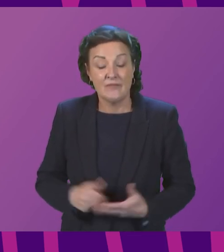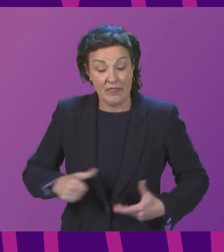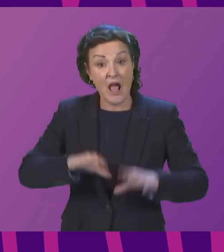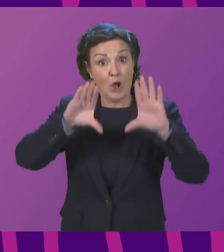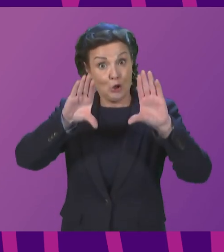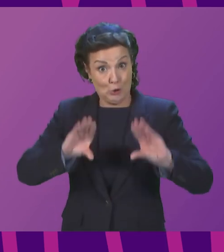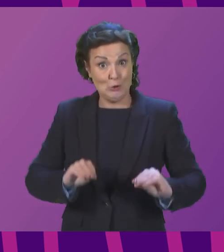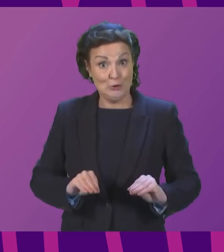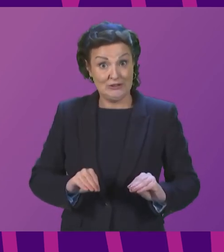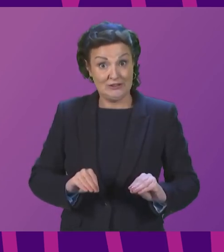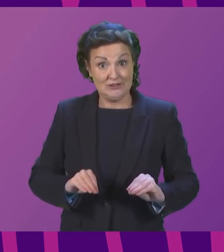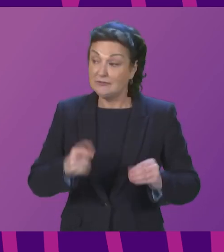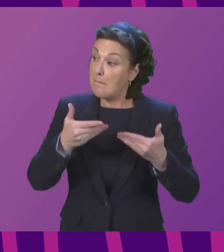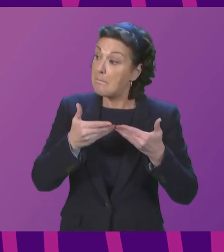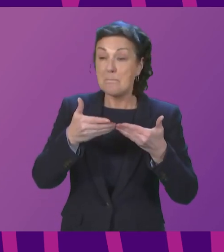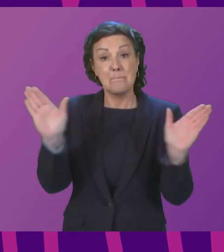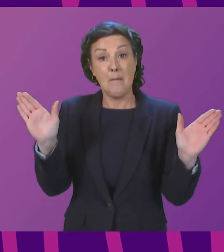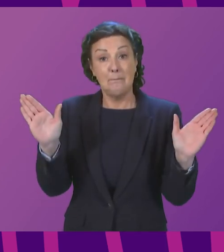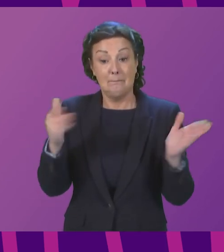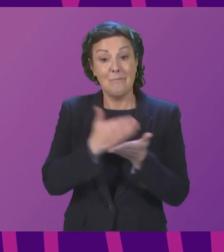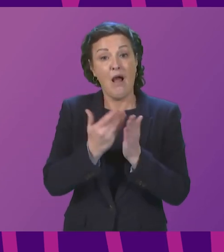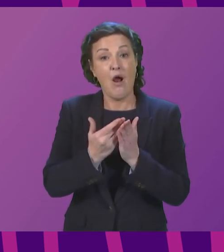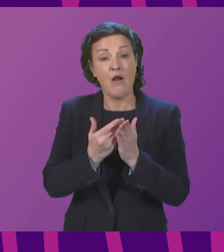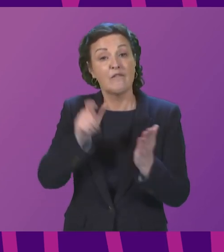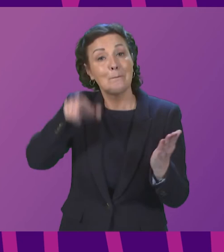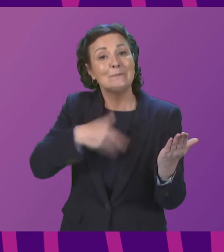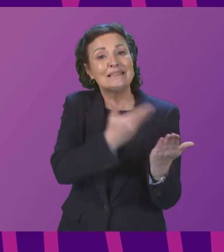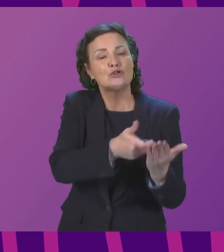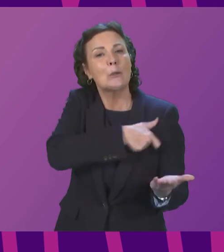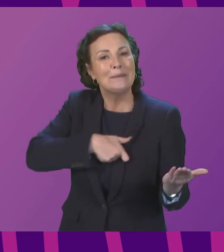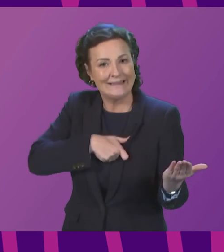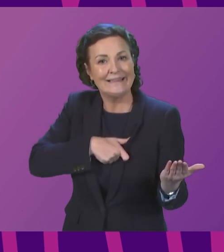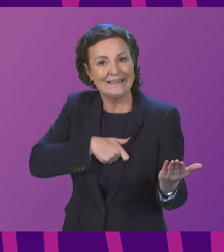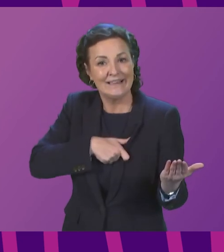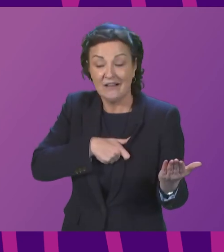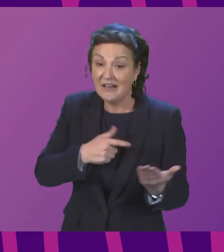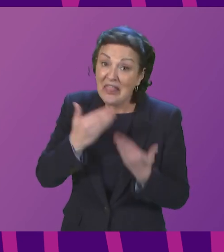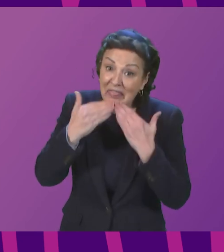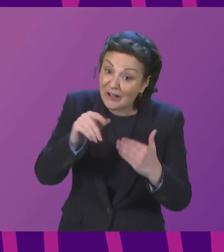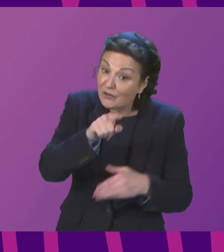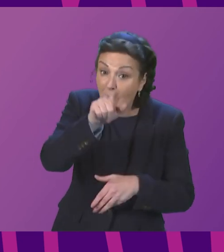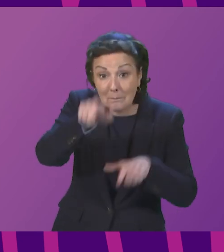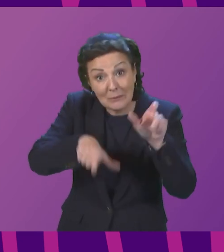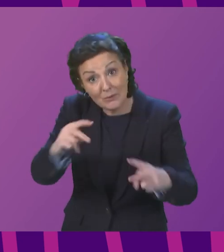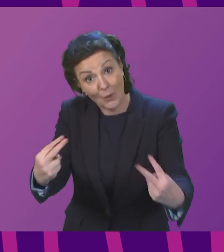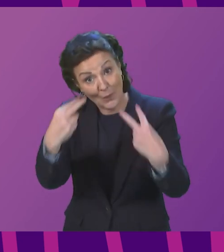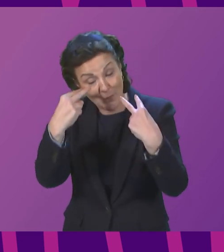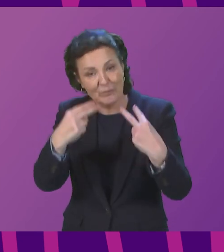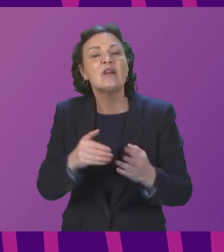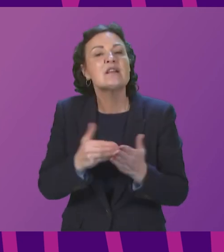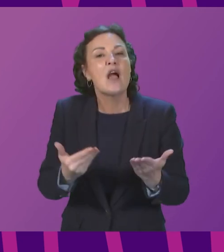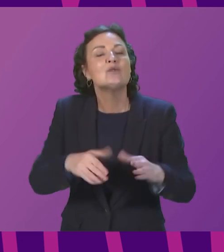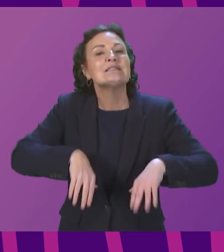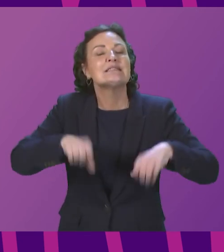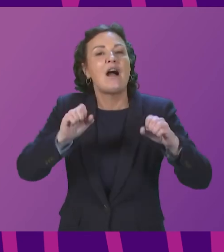concludes the open part of this morning's petitions committee. Can I thank those people who have been following our proceedings? And we'll now move into private